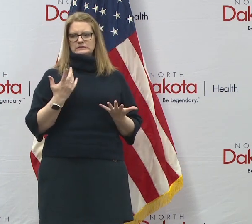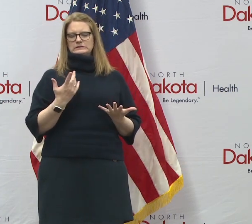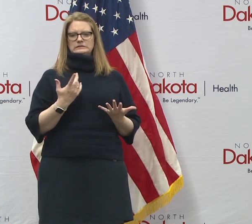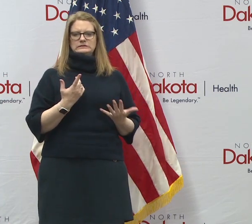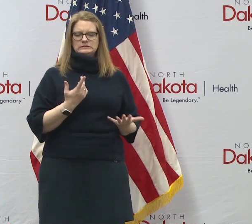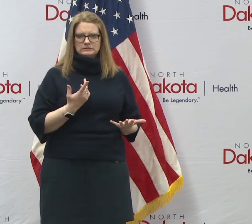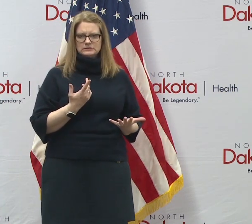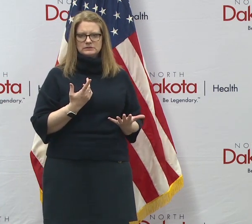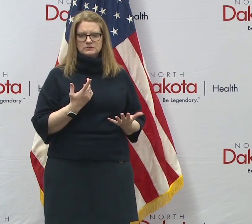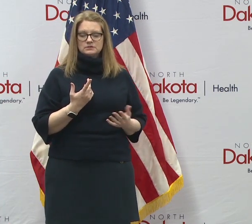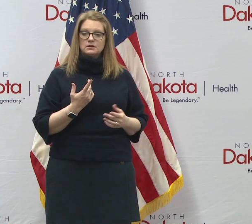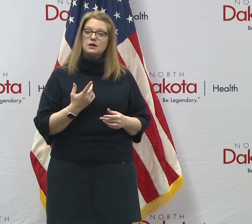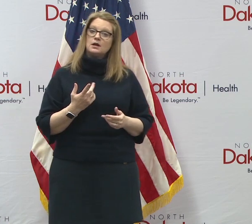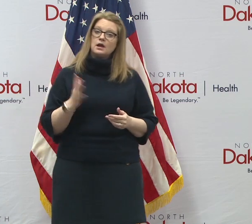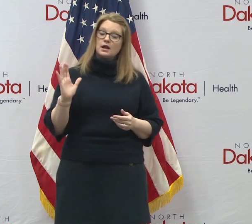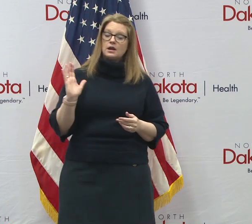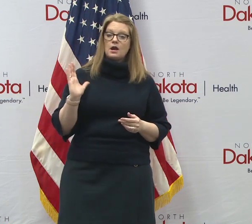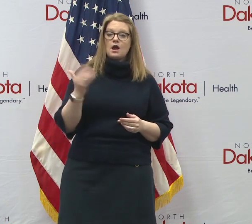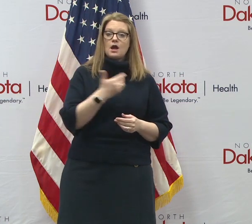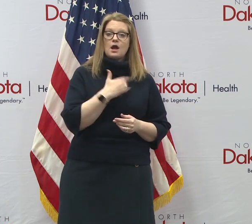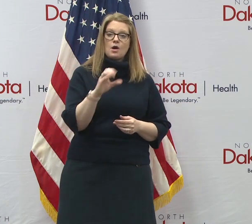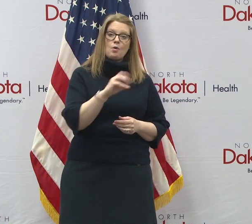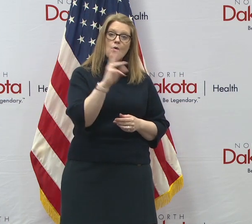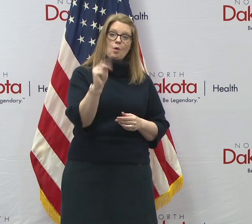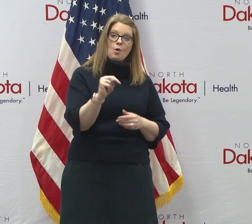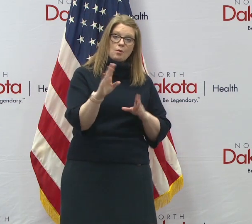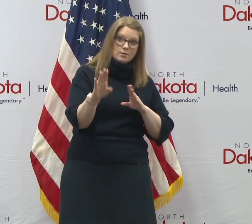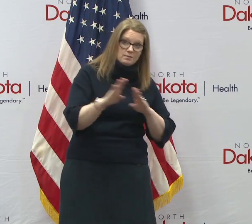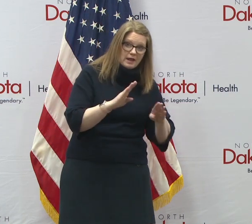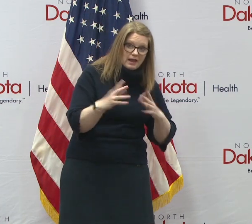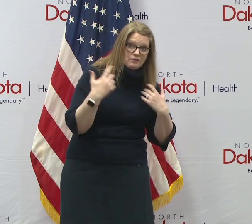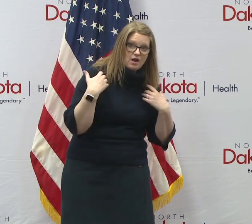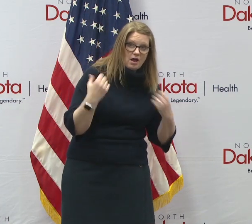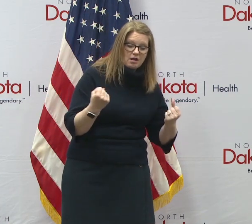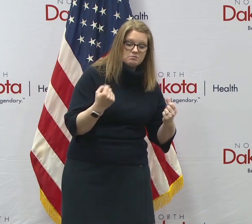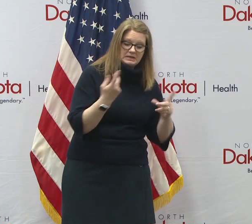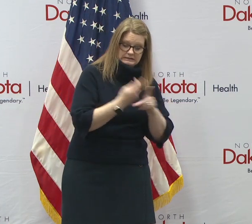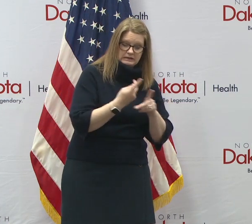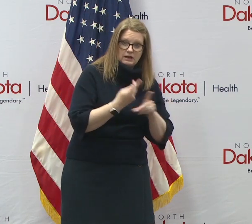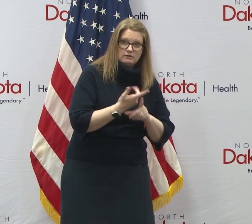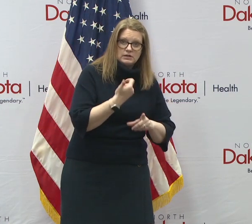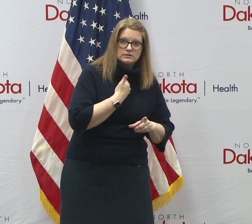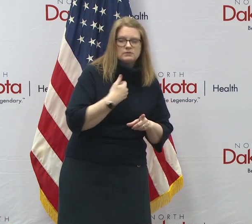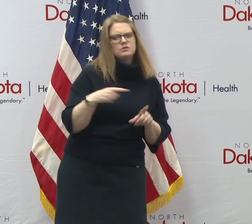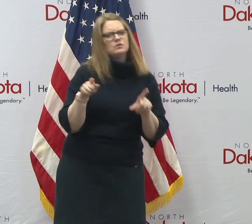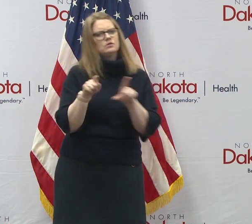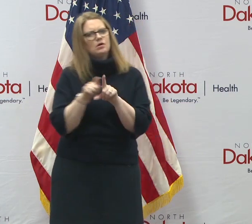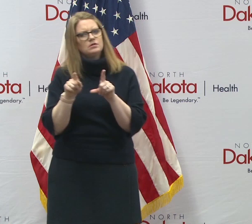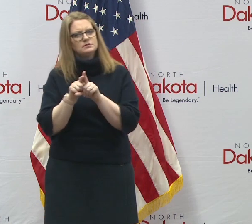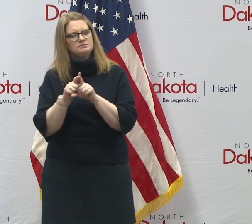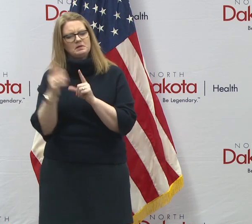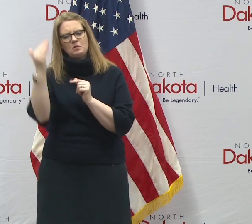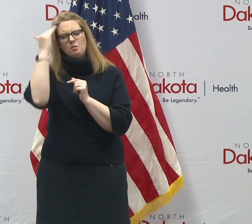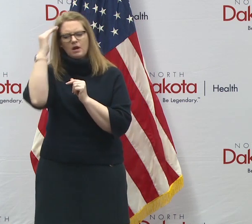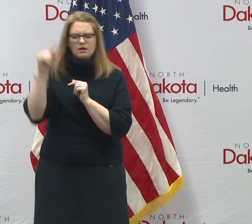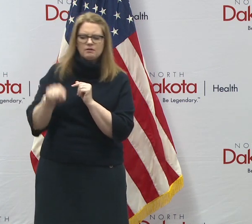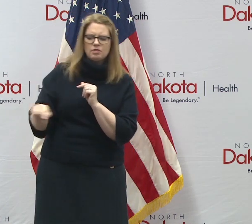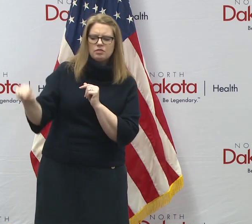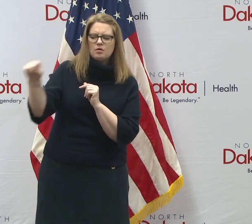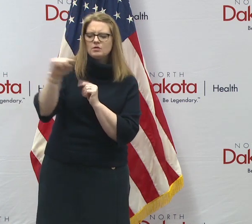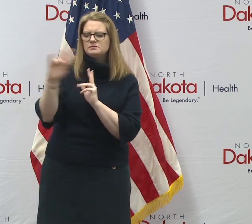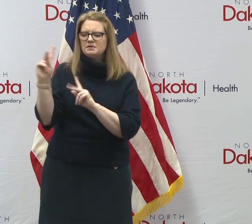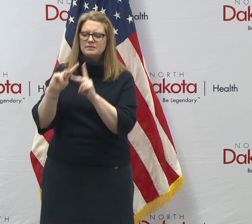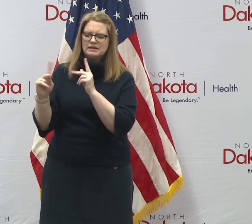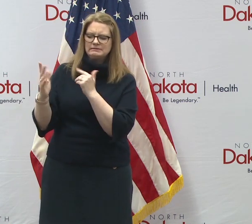in our own behavioral health while looking out for those that are most vulnerable in our communities. So my